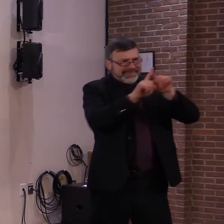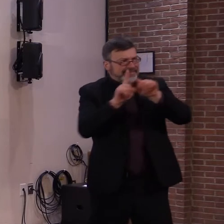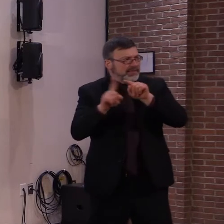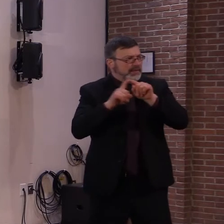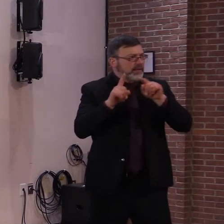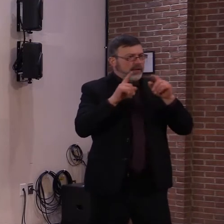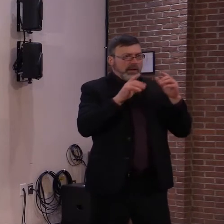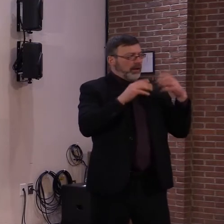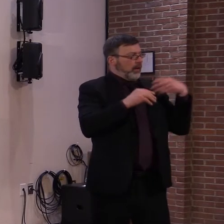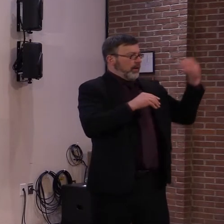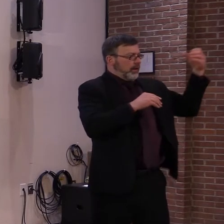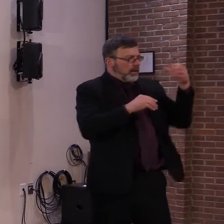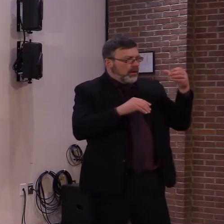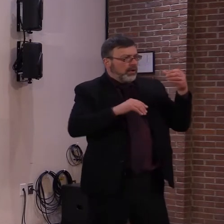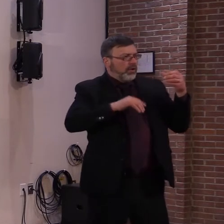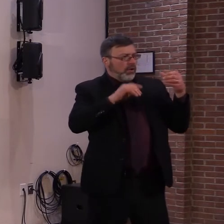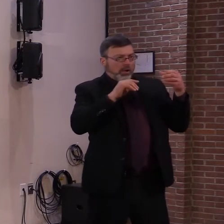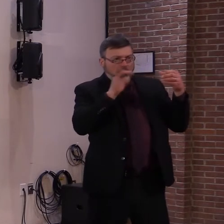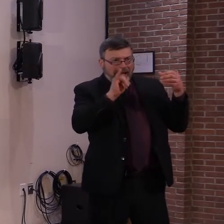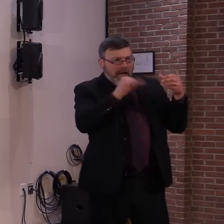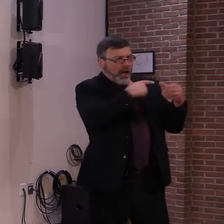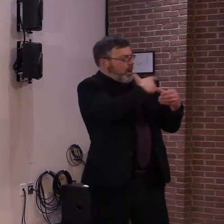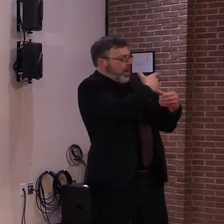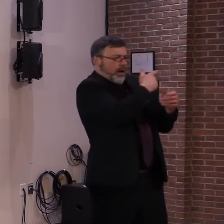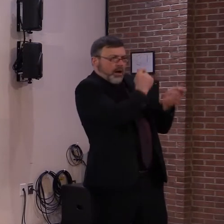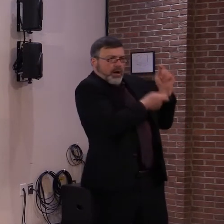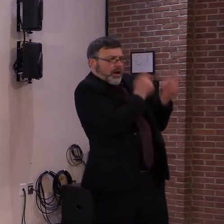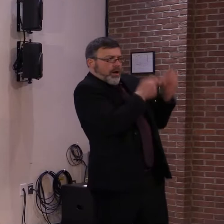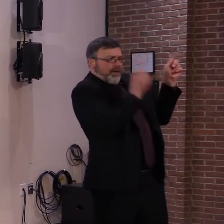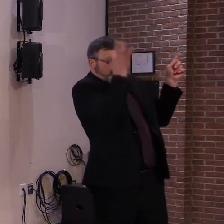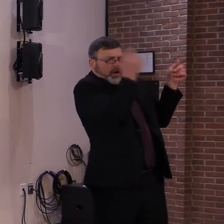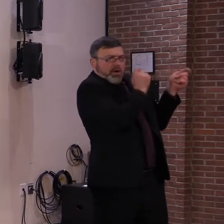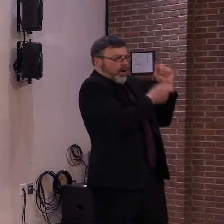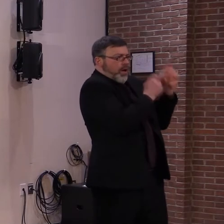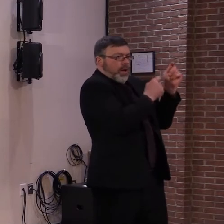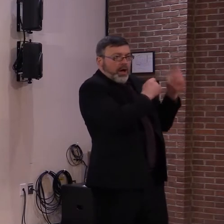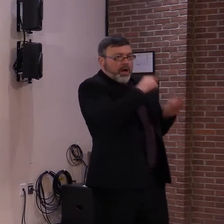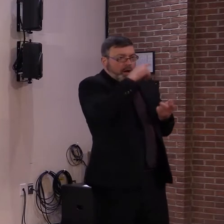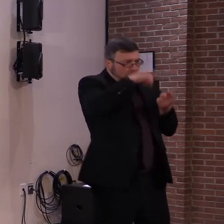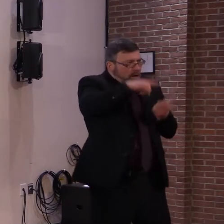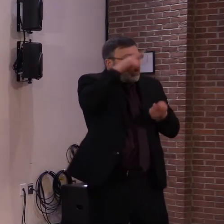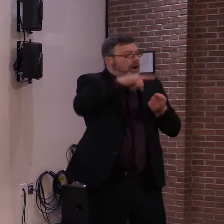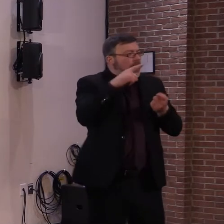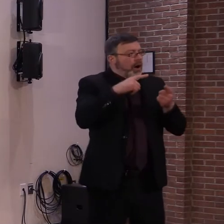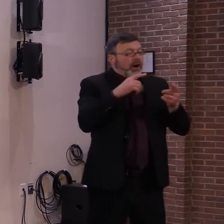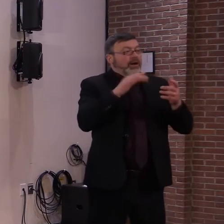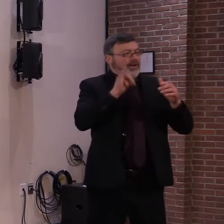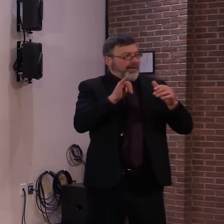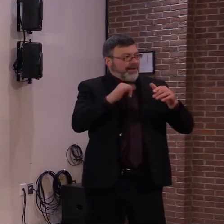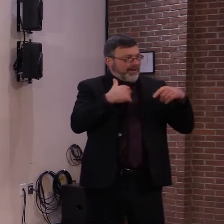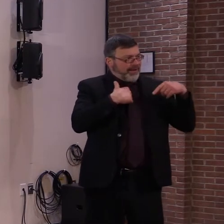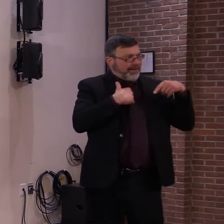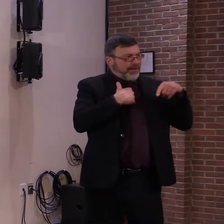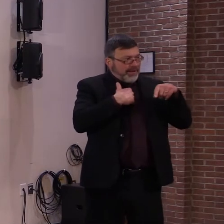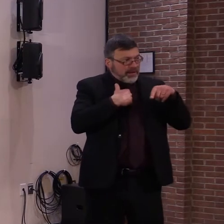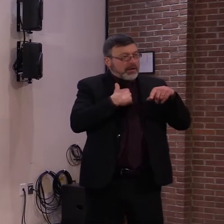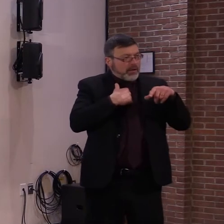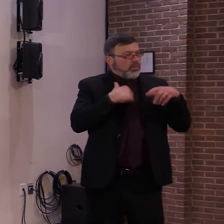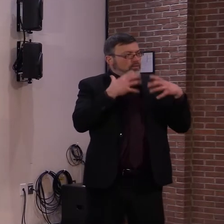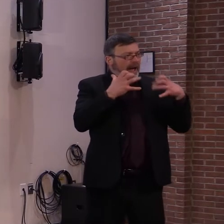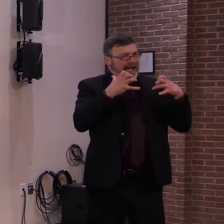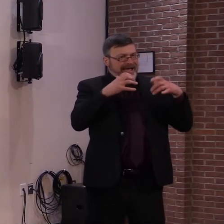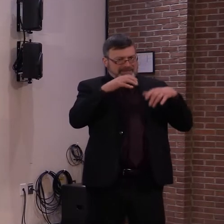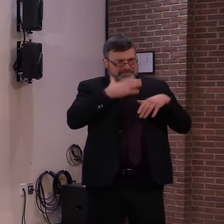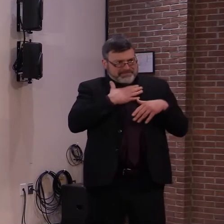number of doses the federal government is shipping each week to implementing an easy and reliable system to schedule tens,